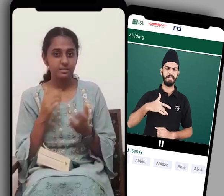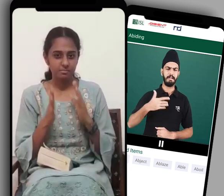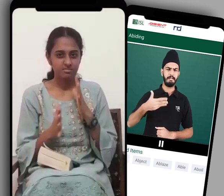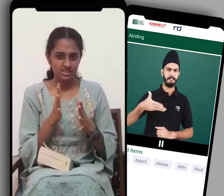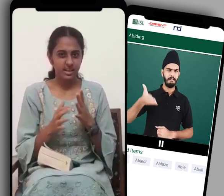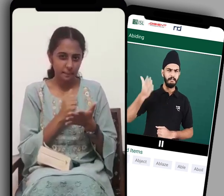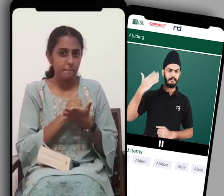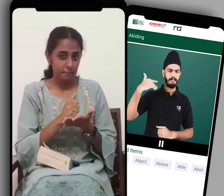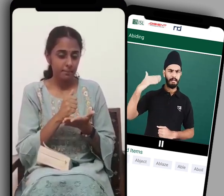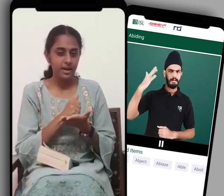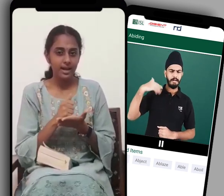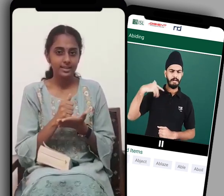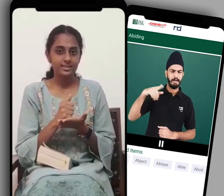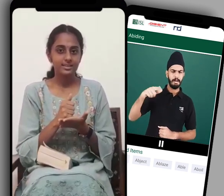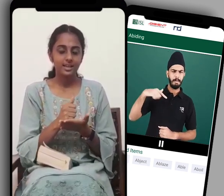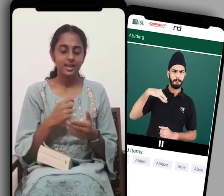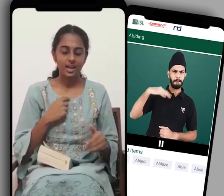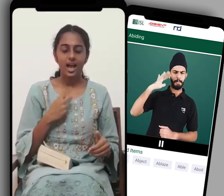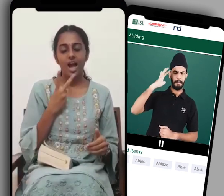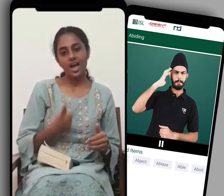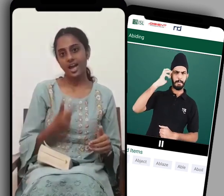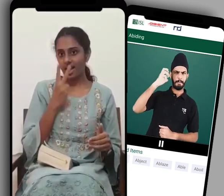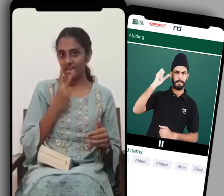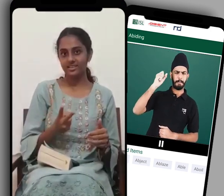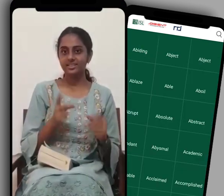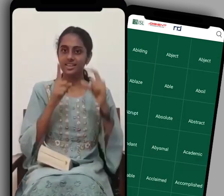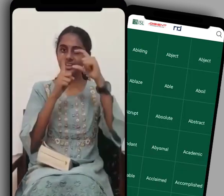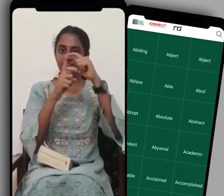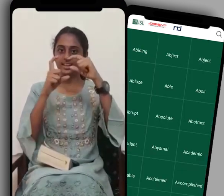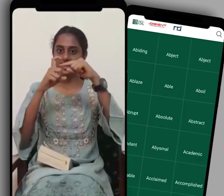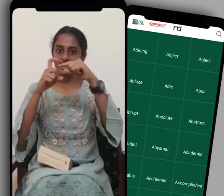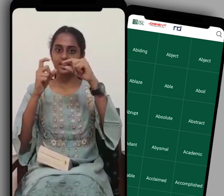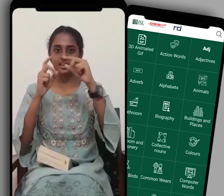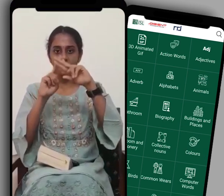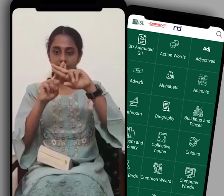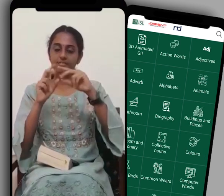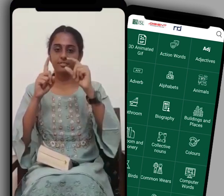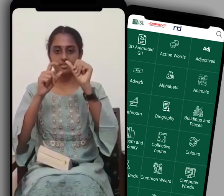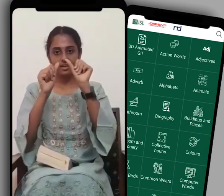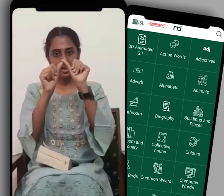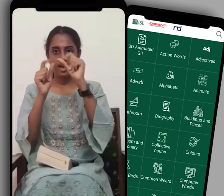when I'm practicing I use the app it helps me